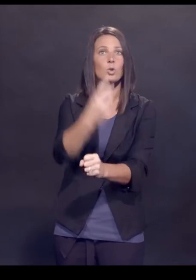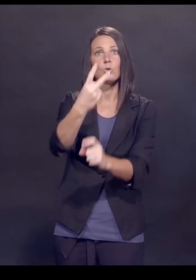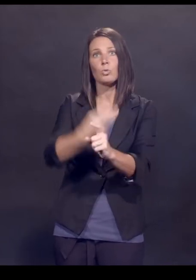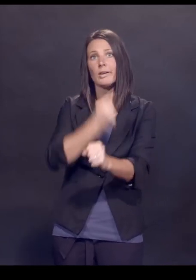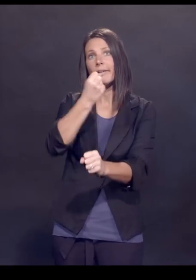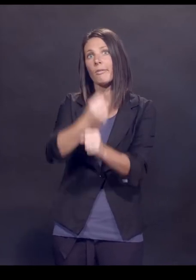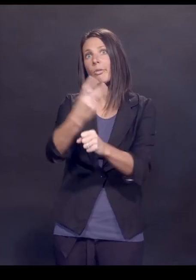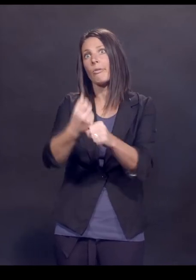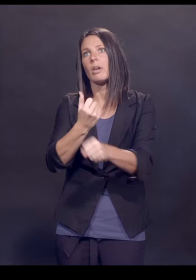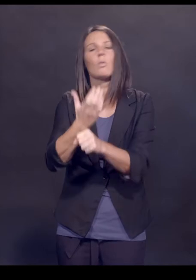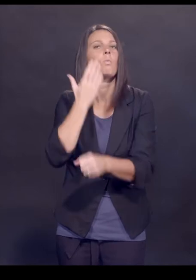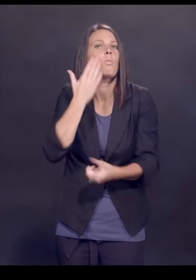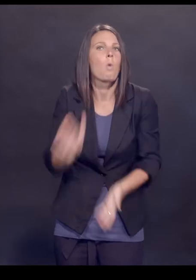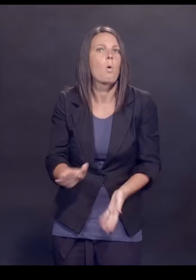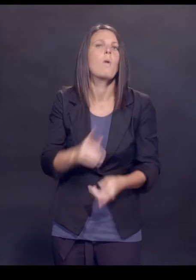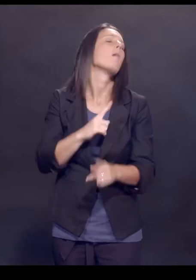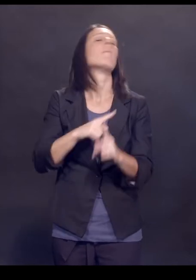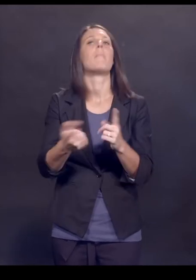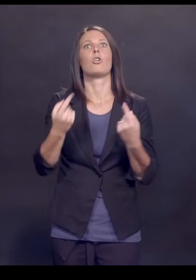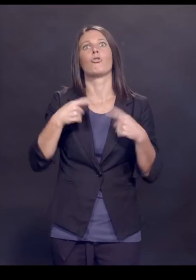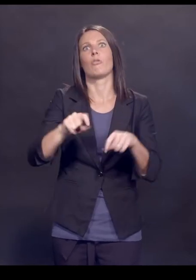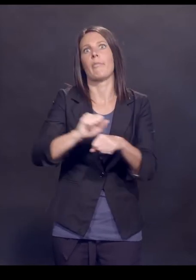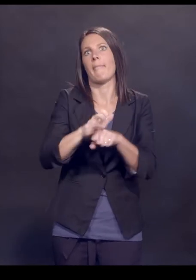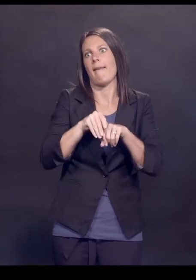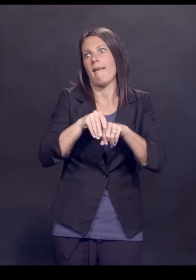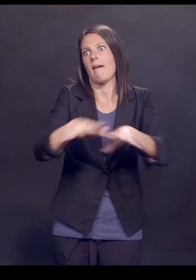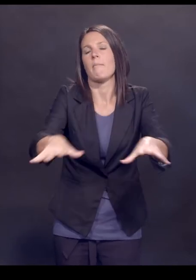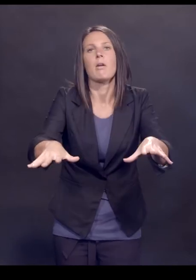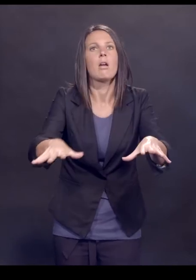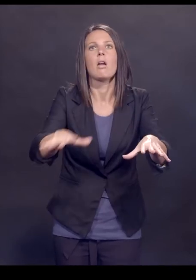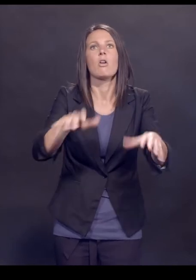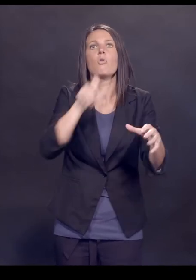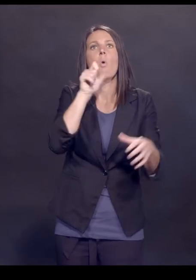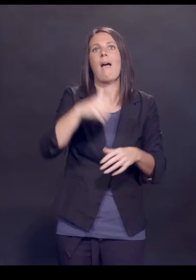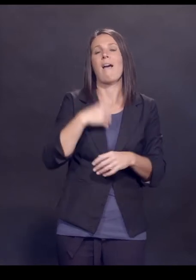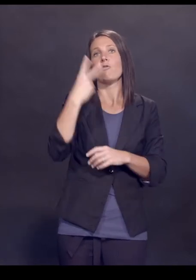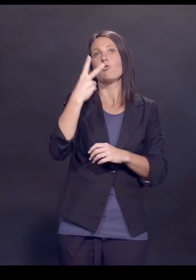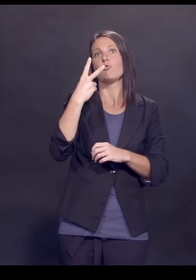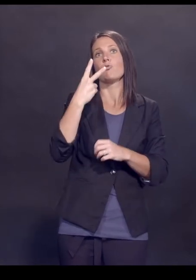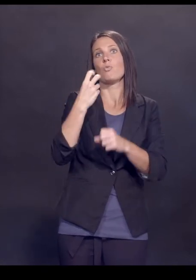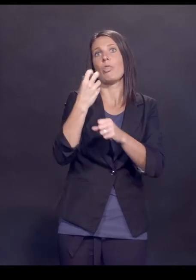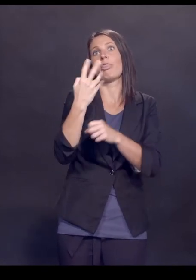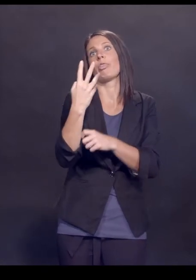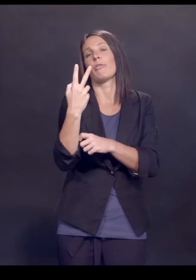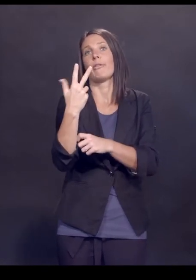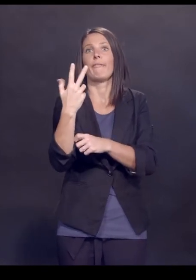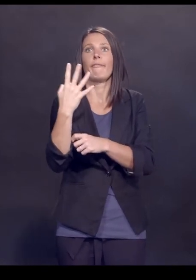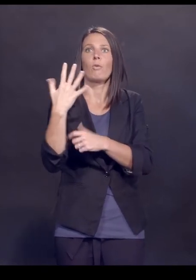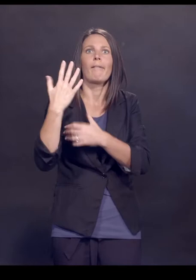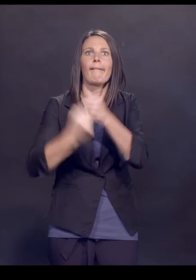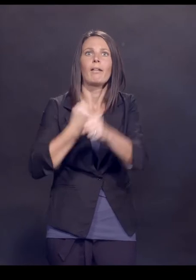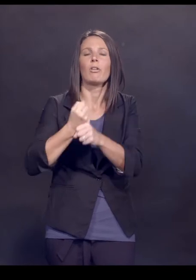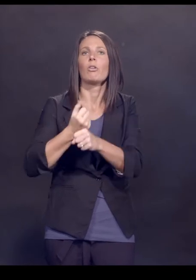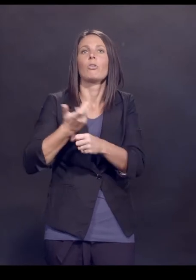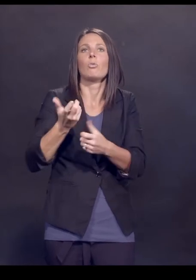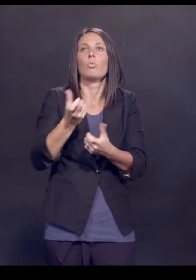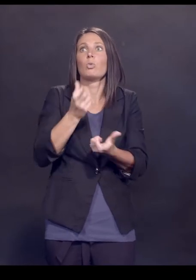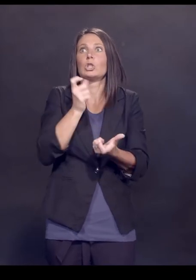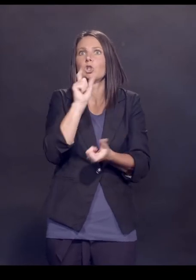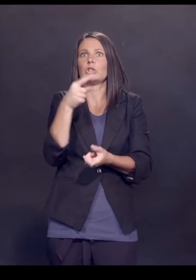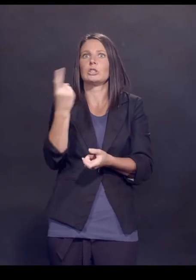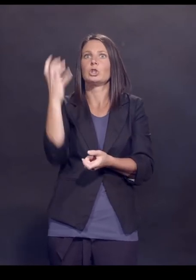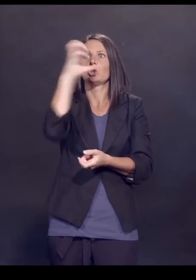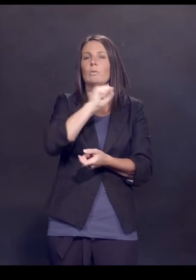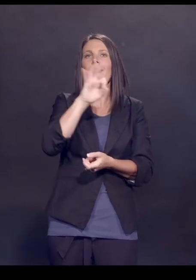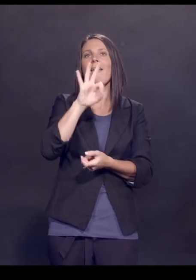or three years. On the other hand, in the midst of a pandemic, you're not going to do a two- or three- or four-year study to see how long efficacy lasts. You're going to assume that